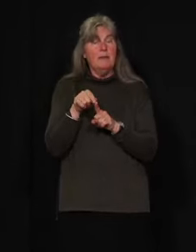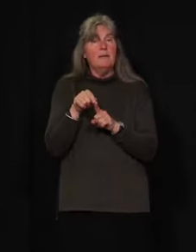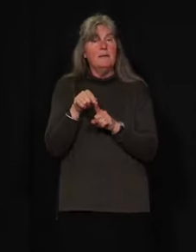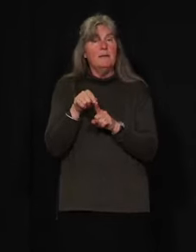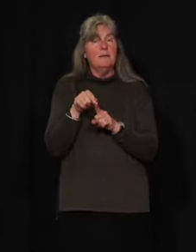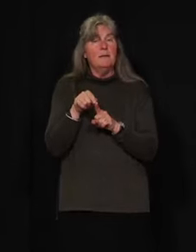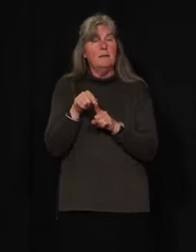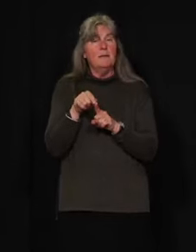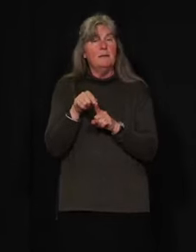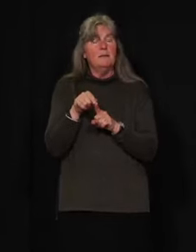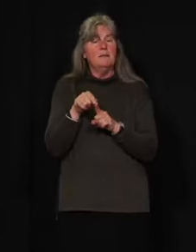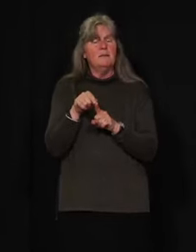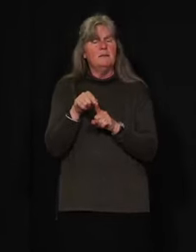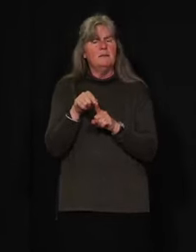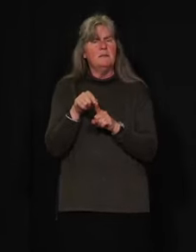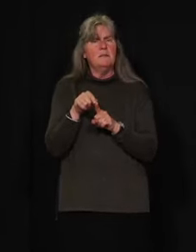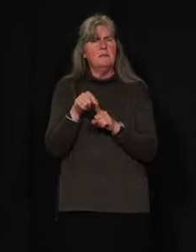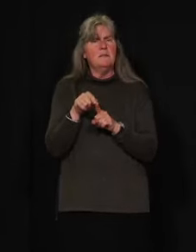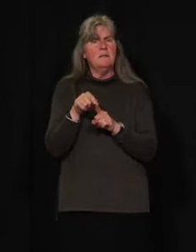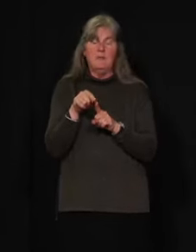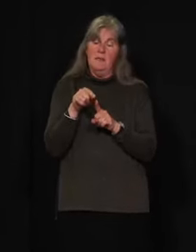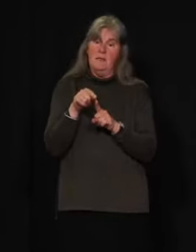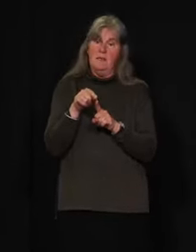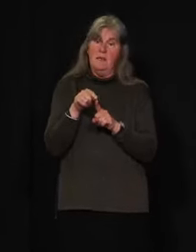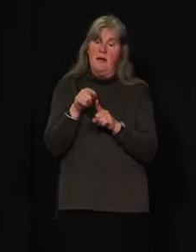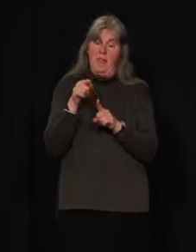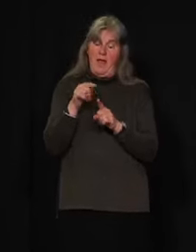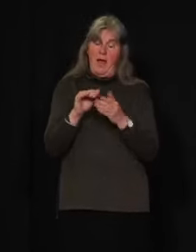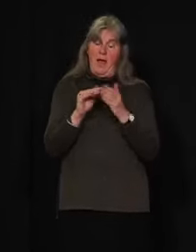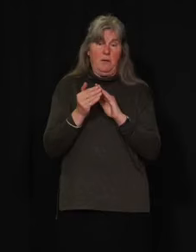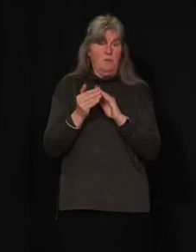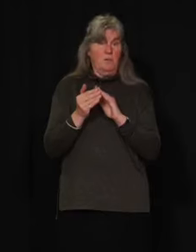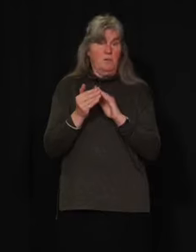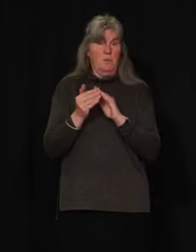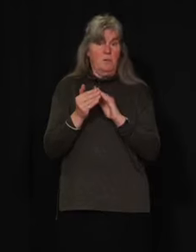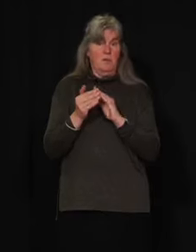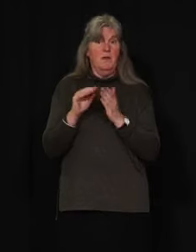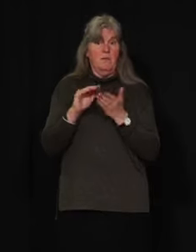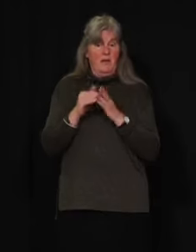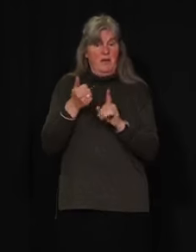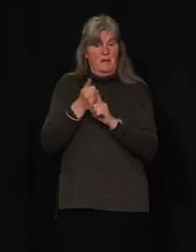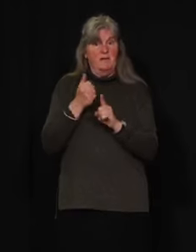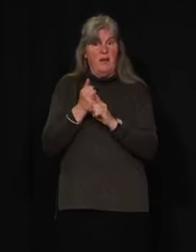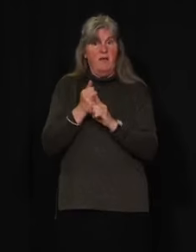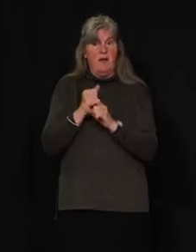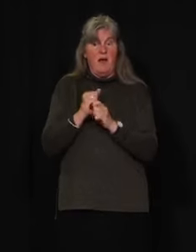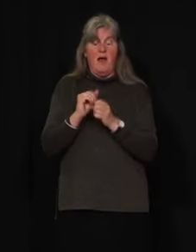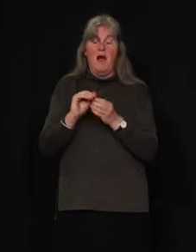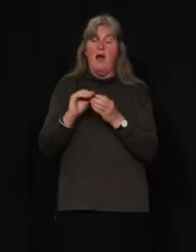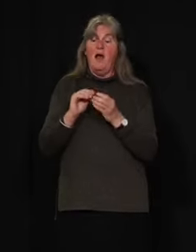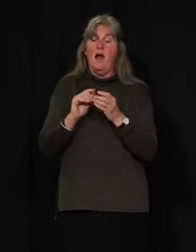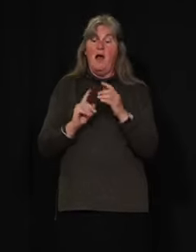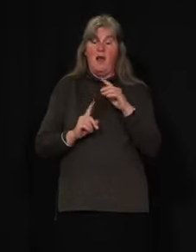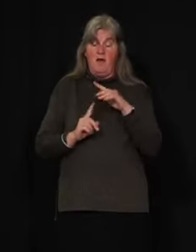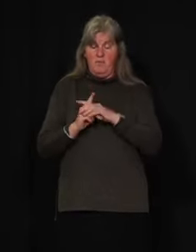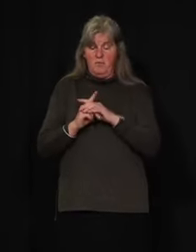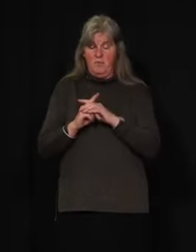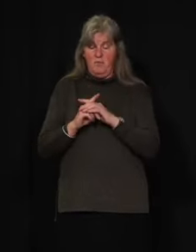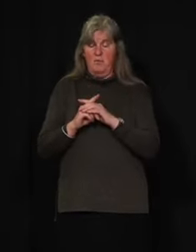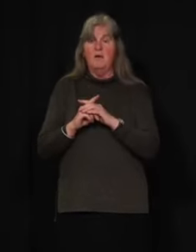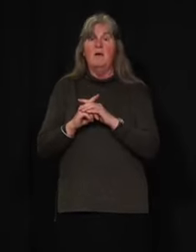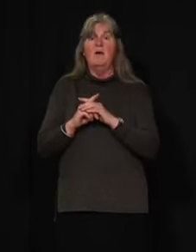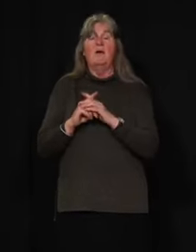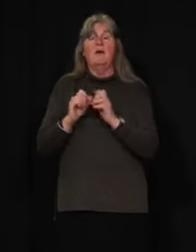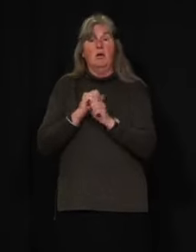in that question is, does a case in a community mean that there is community spread? And of course, those are two different